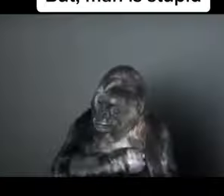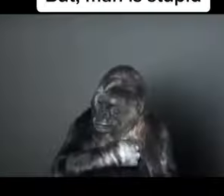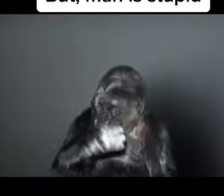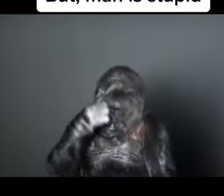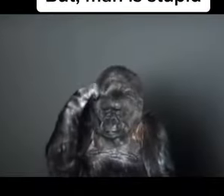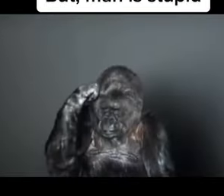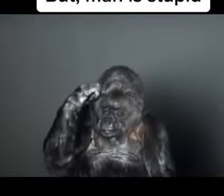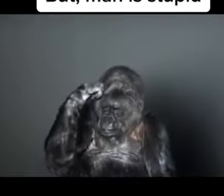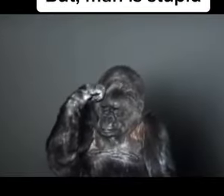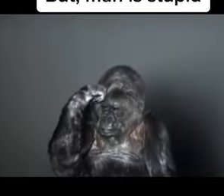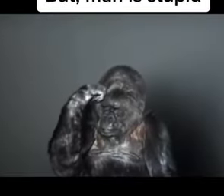But man is stupid.